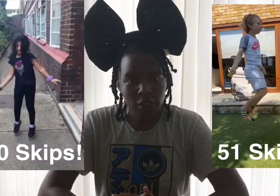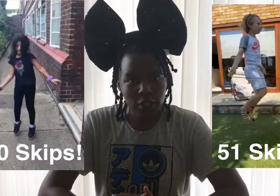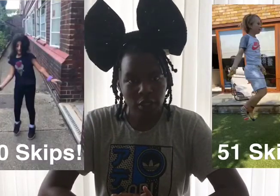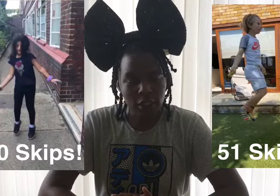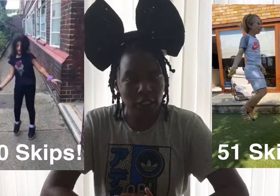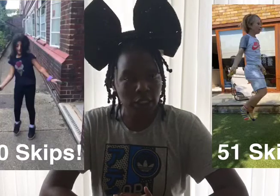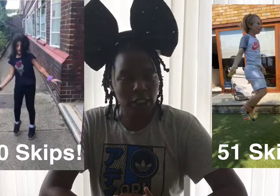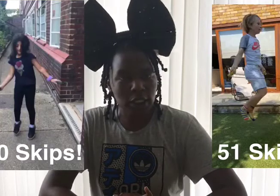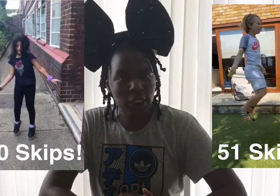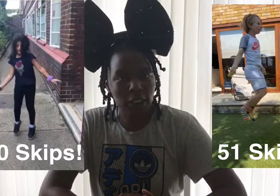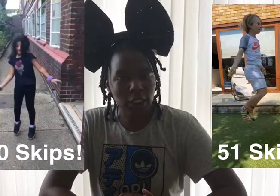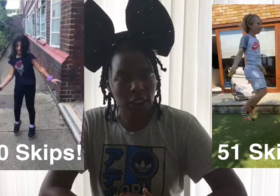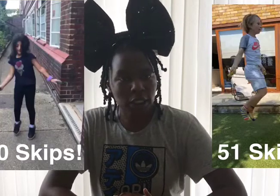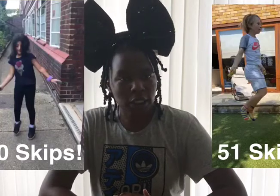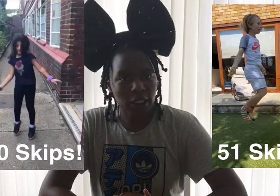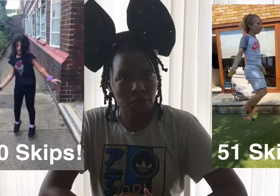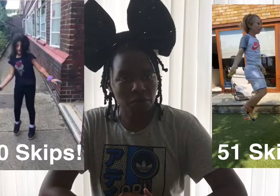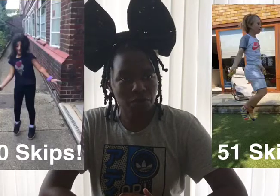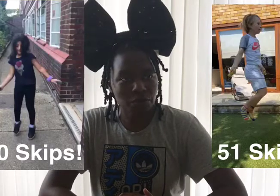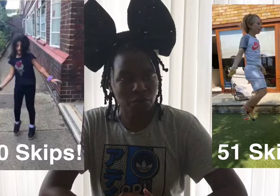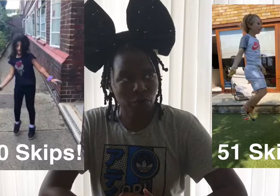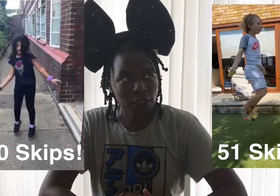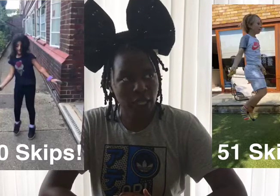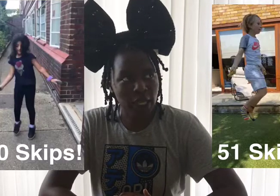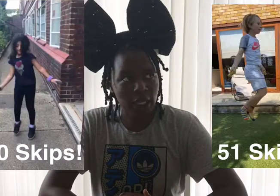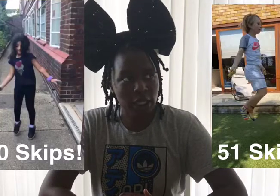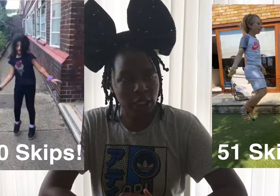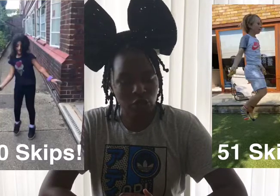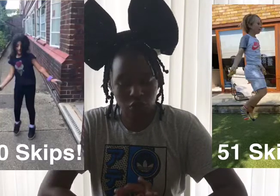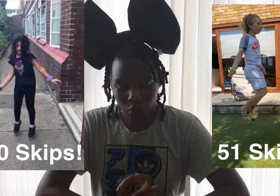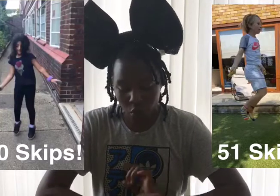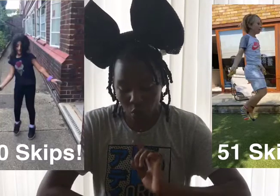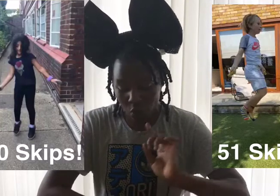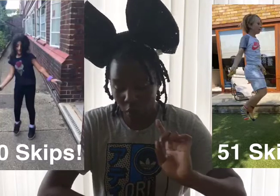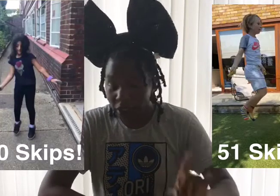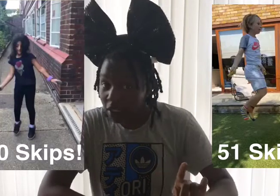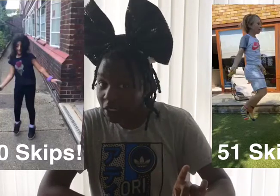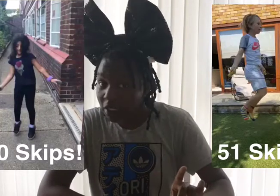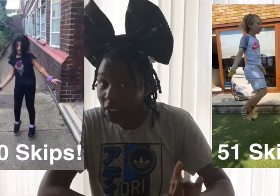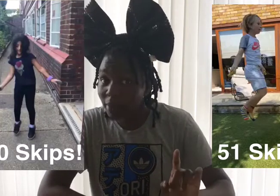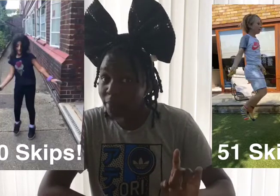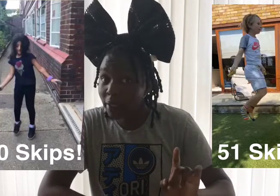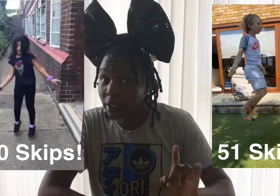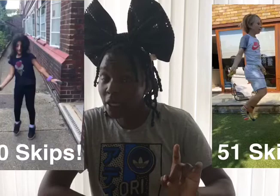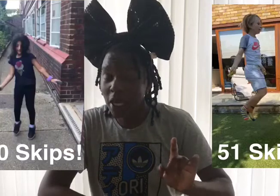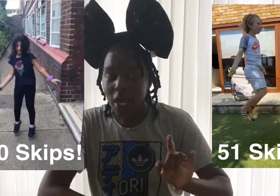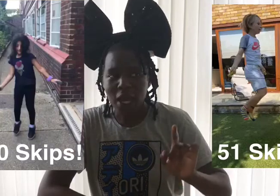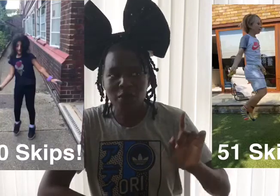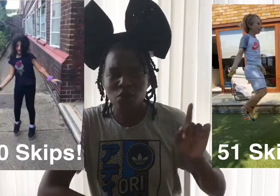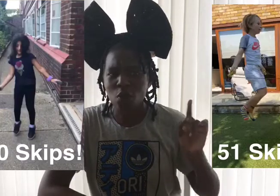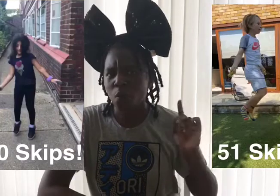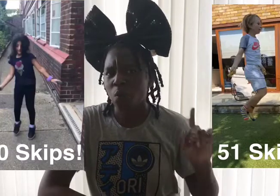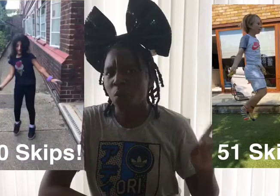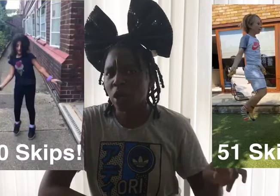was a 20 skip and one